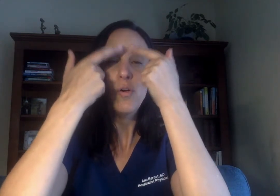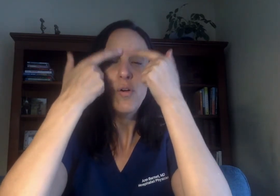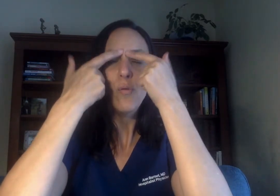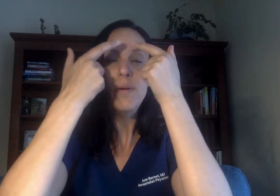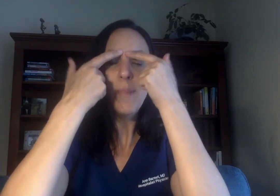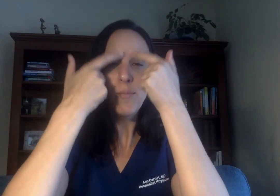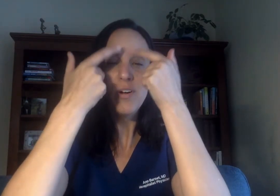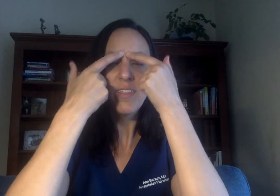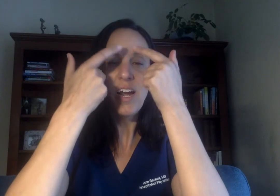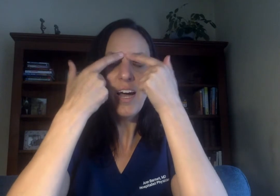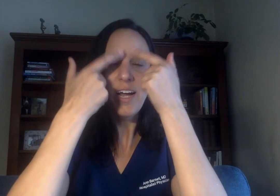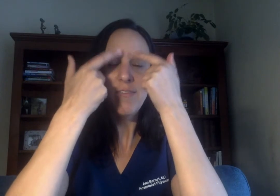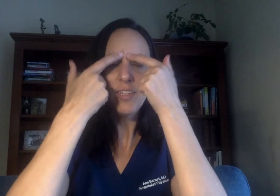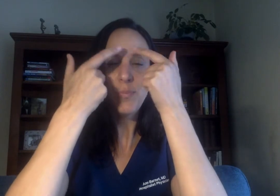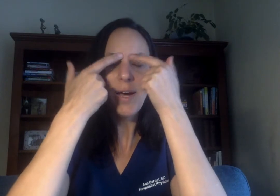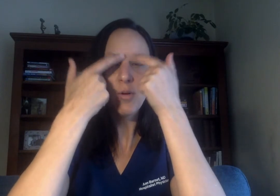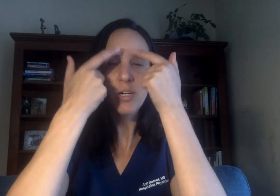remembering that I have this power.